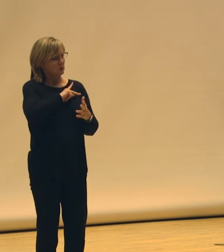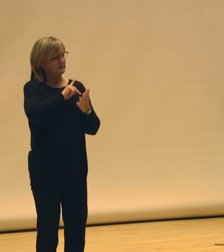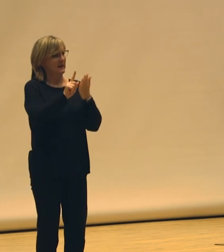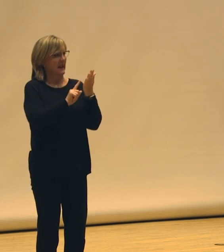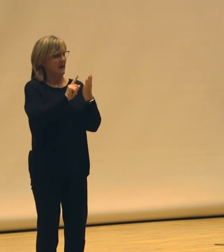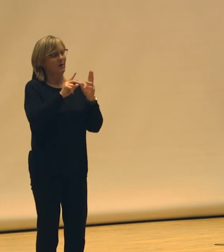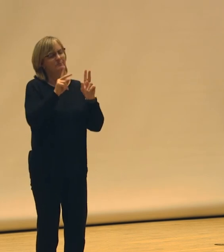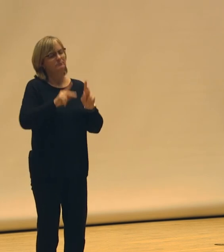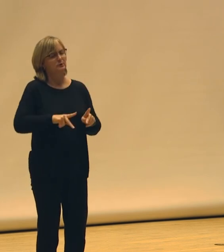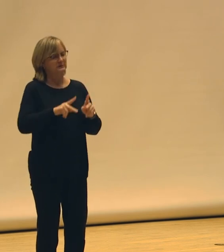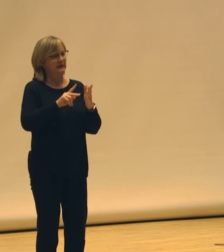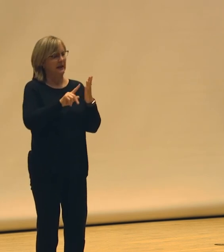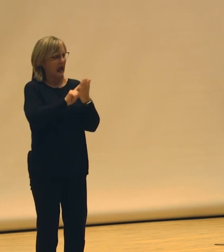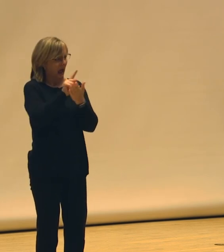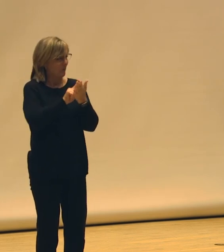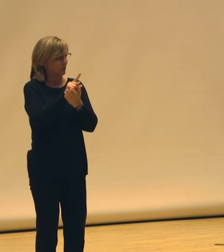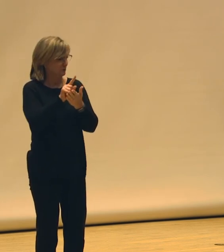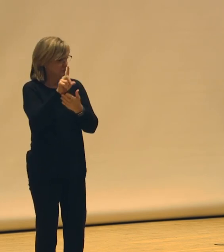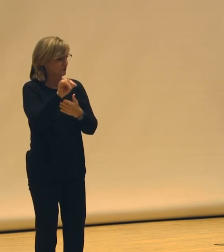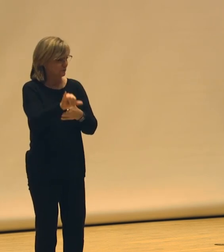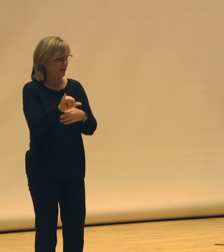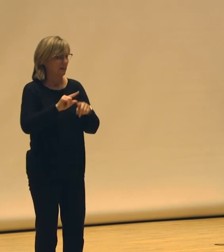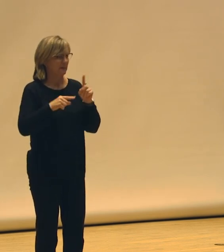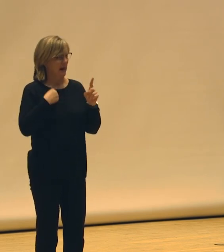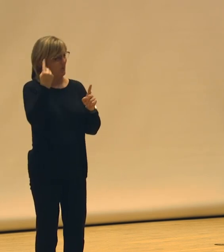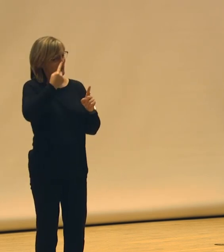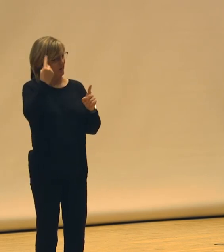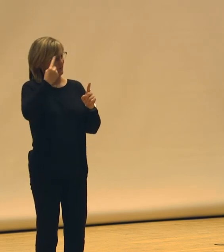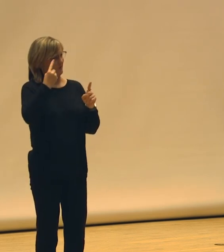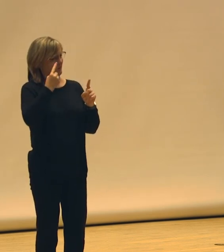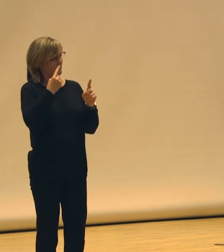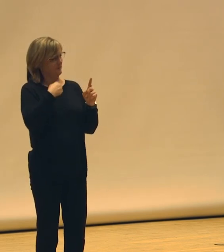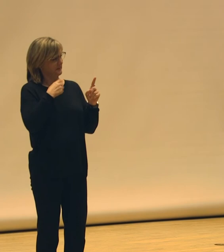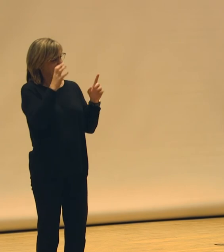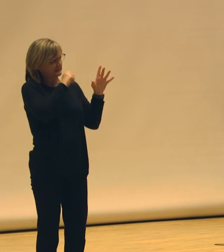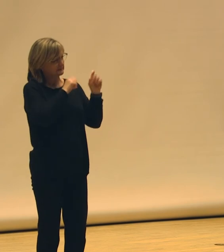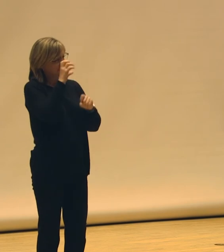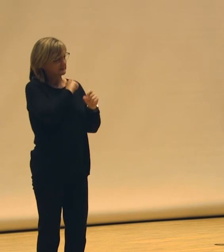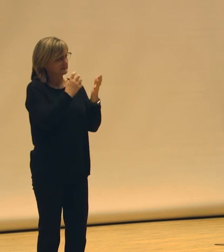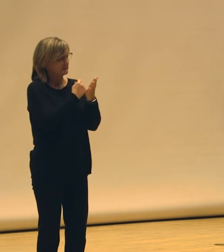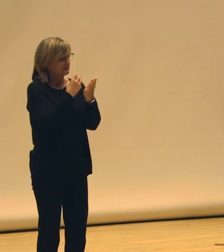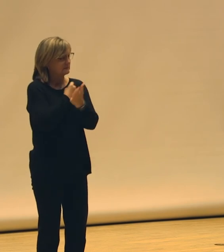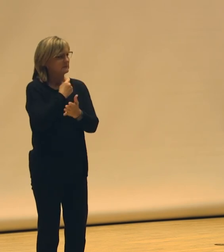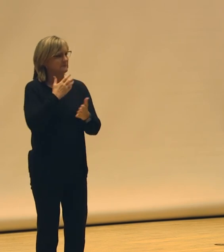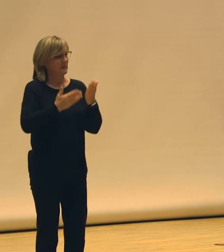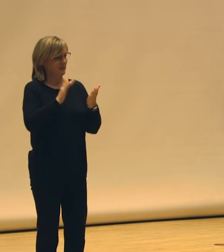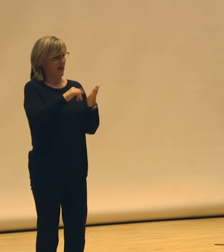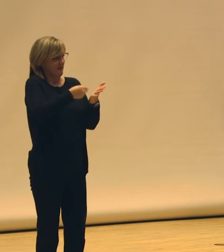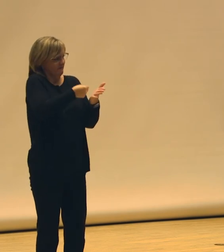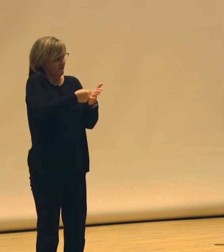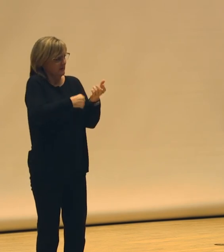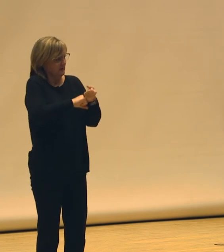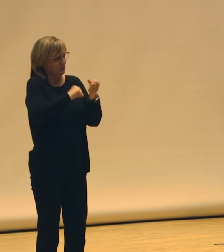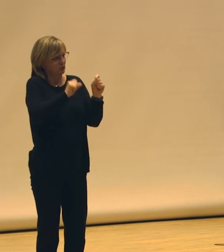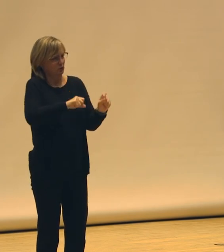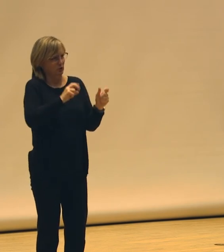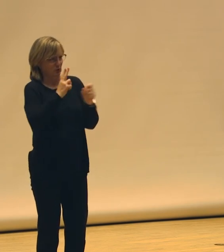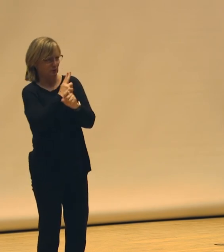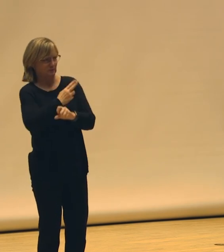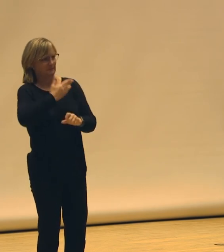but I wonder if I could have bent that funding better to my advantage through some